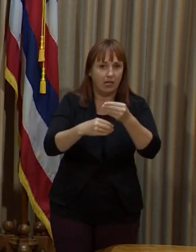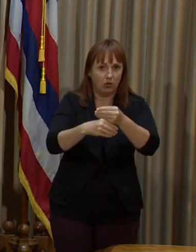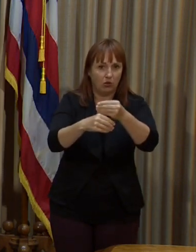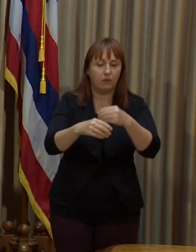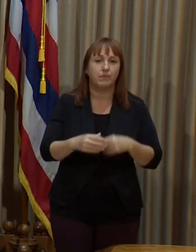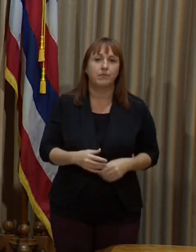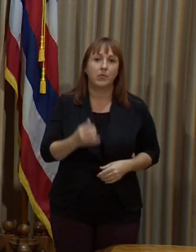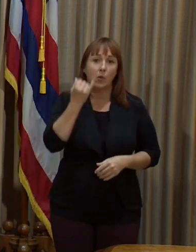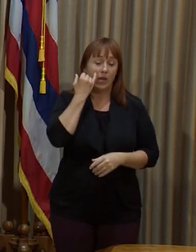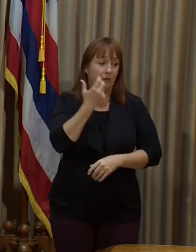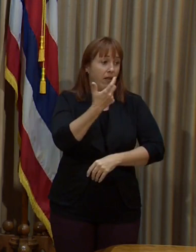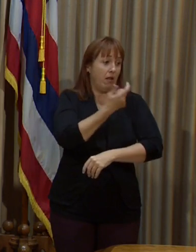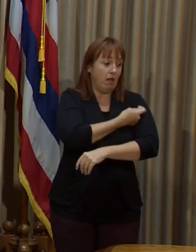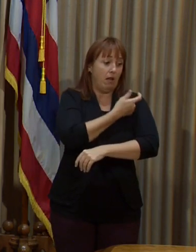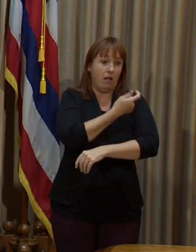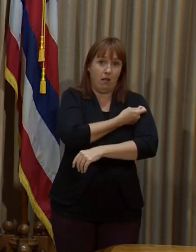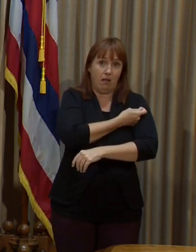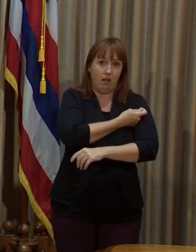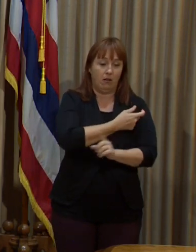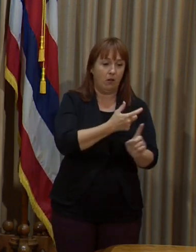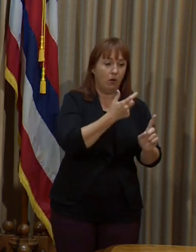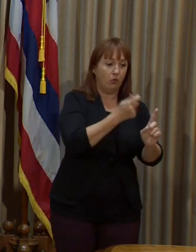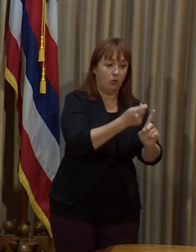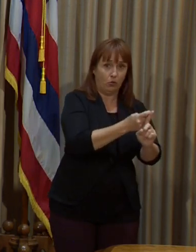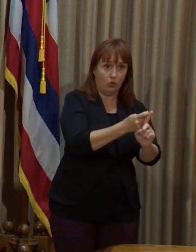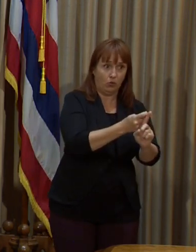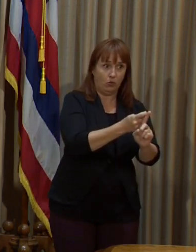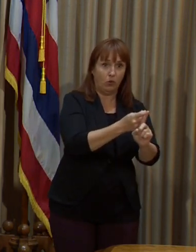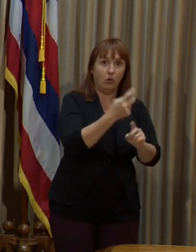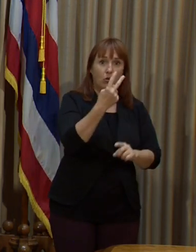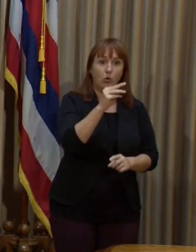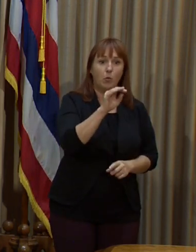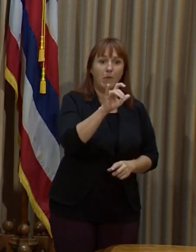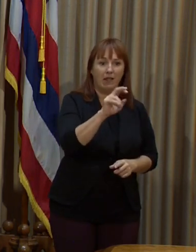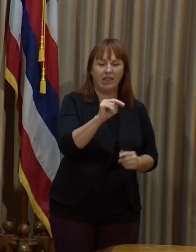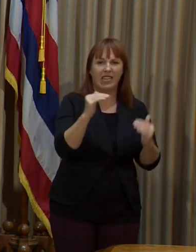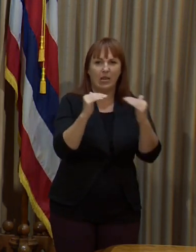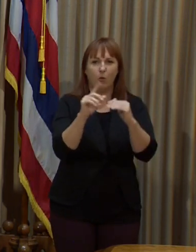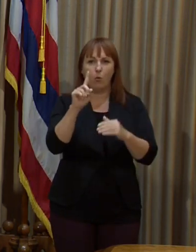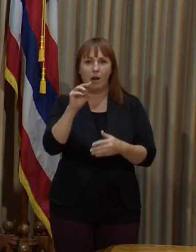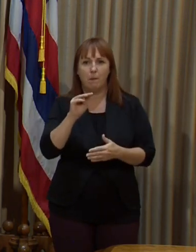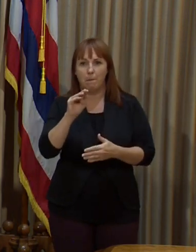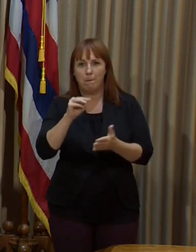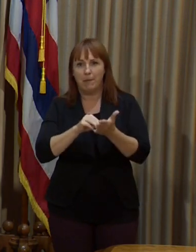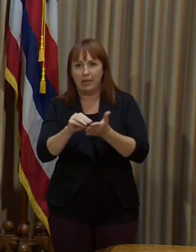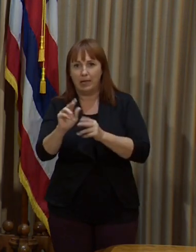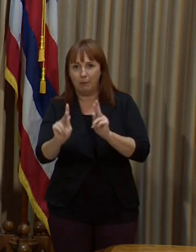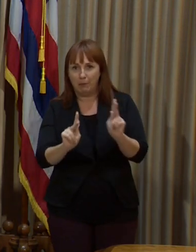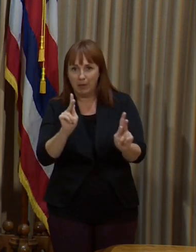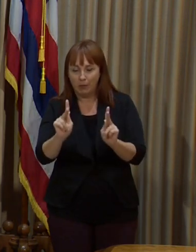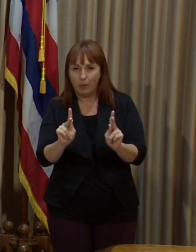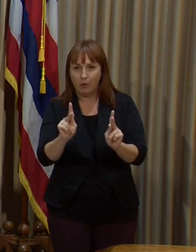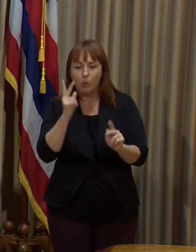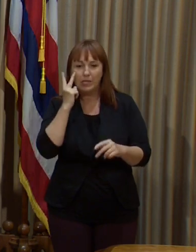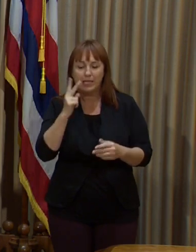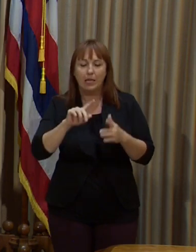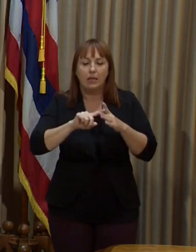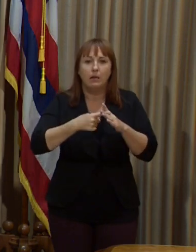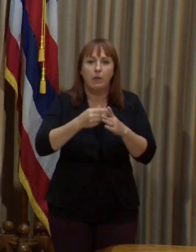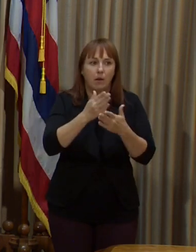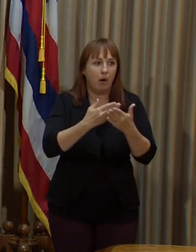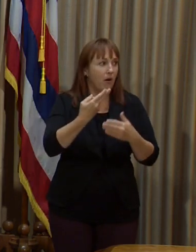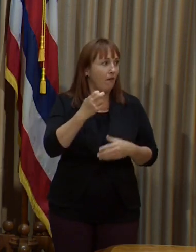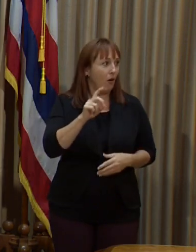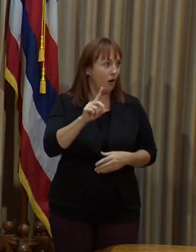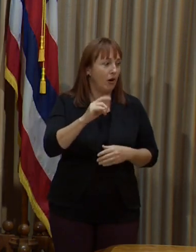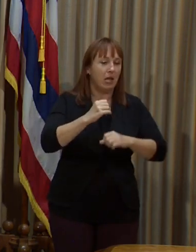two-shot process, that would be 2 million shots to get to 1 million people, we'll likely be seeing the earlier part of herd immunity. But it